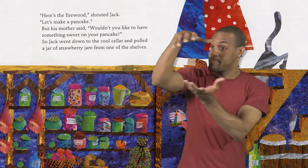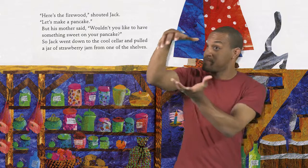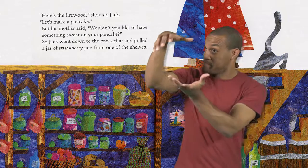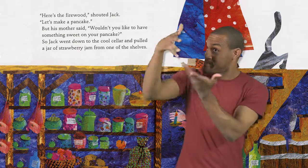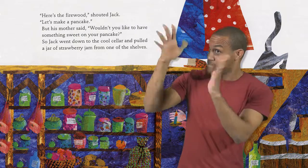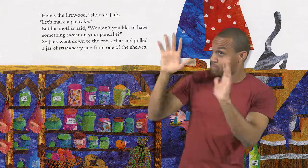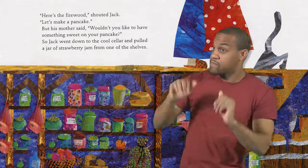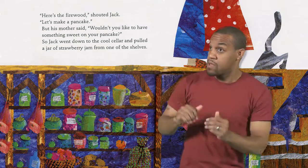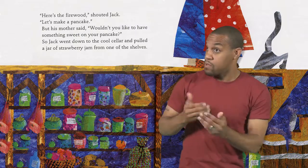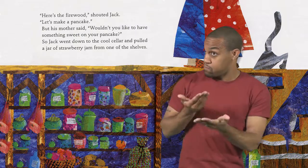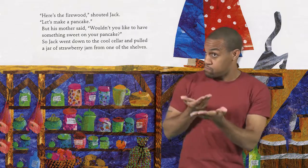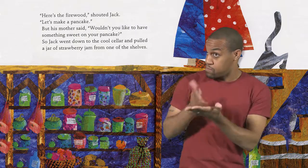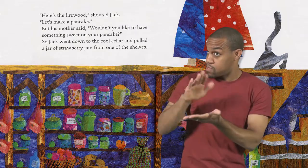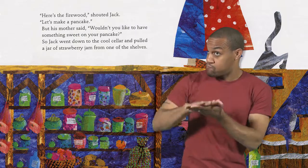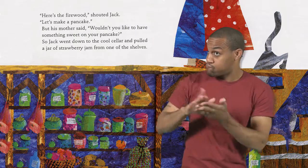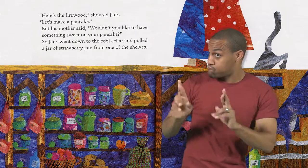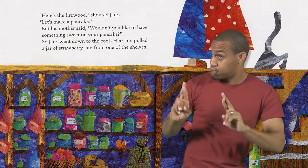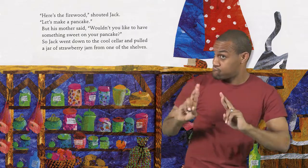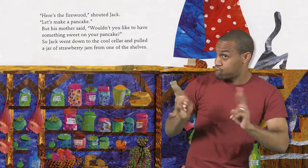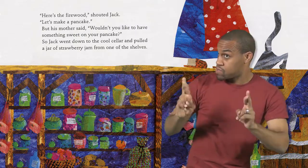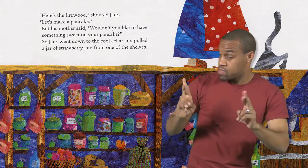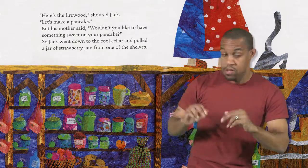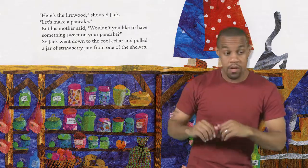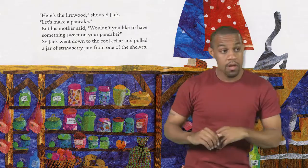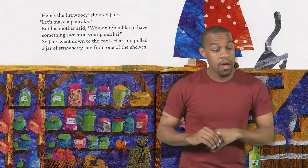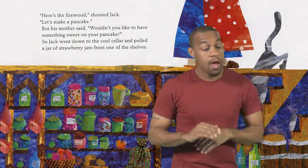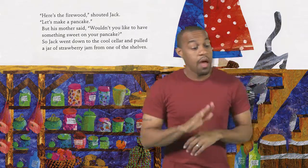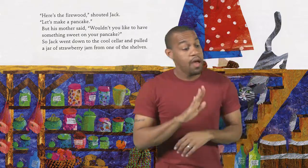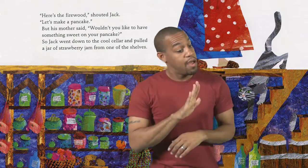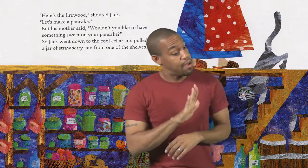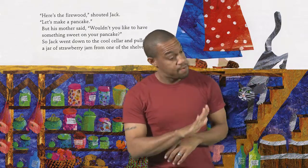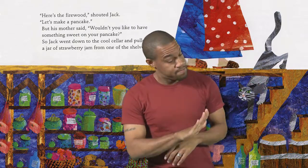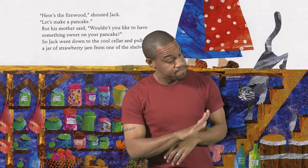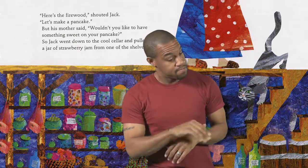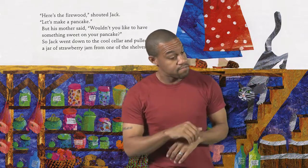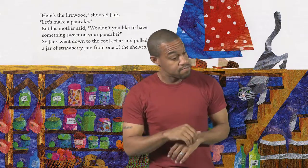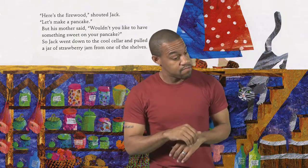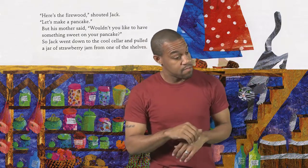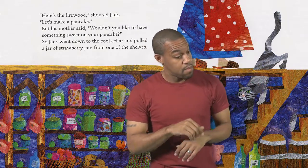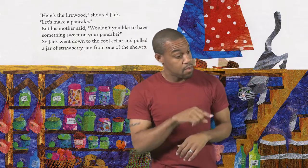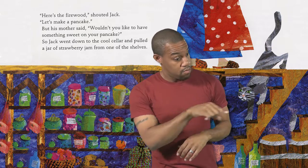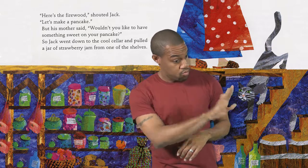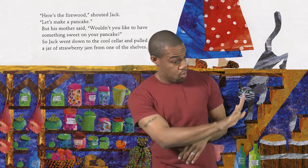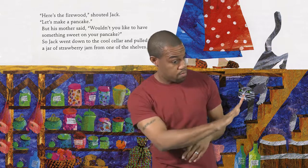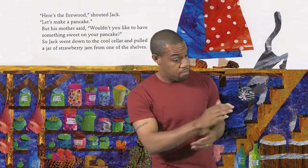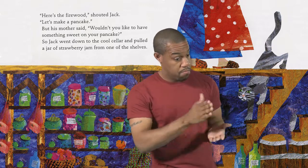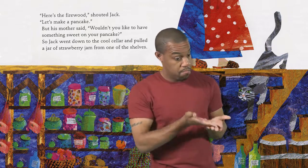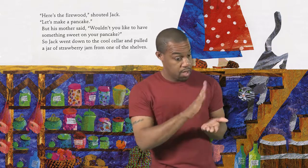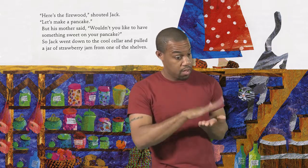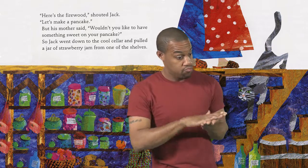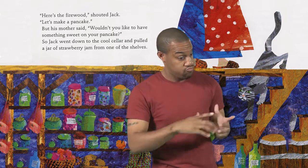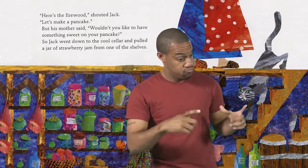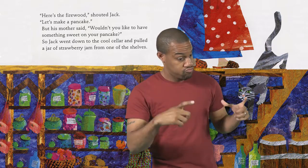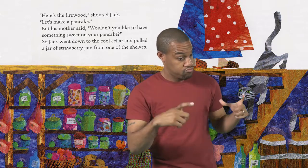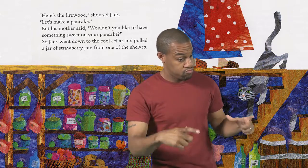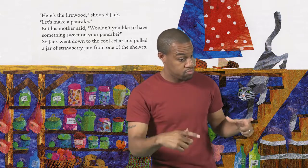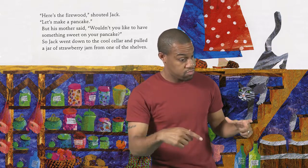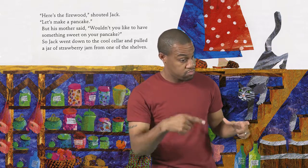Here's the firewood said, shouted Jack Let's make a pancake But his mother said